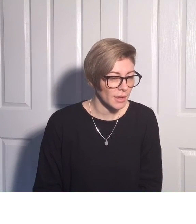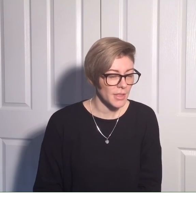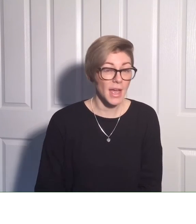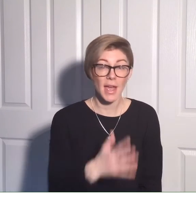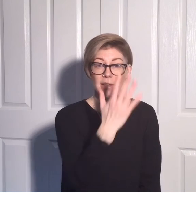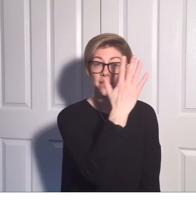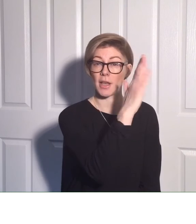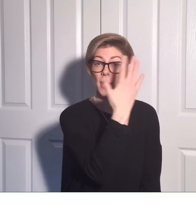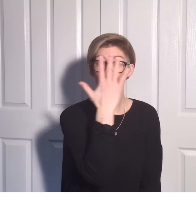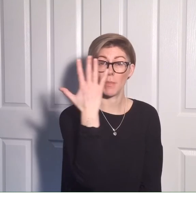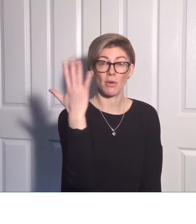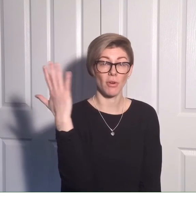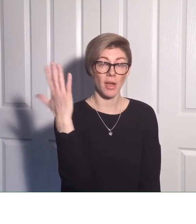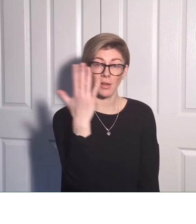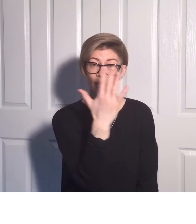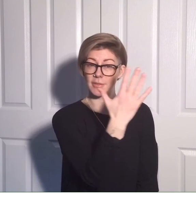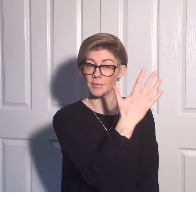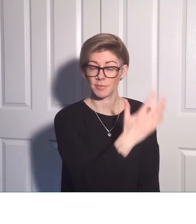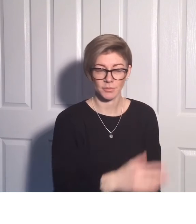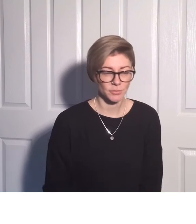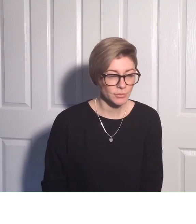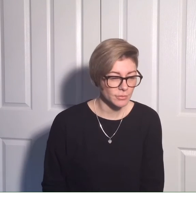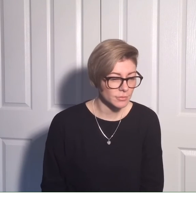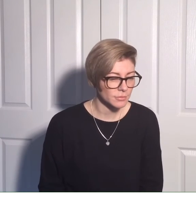There's a mirror.